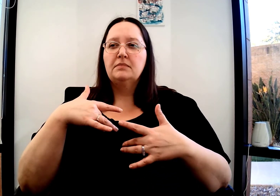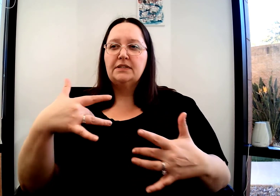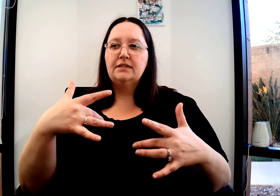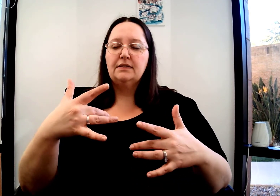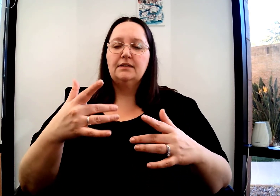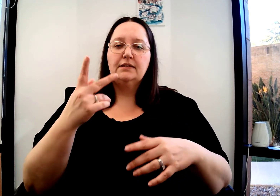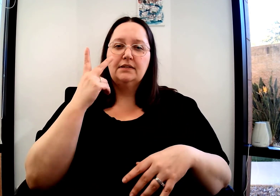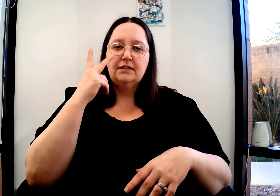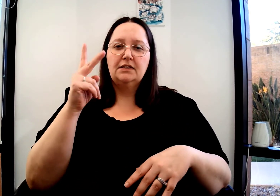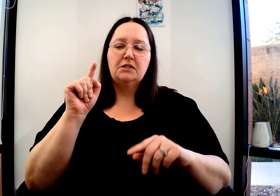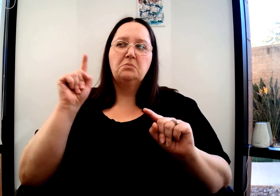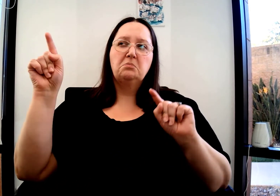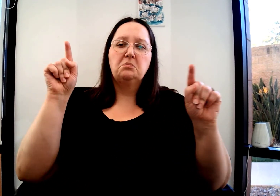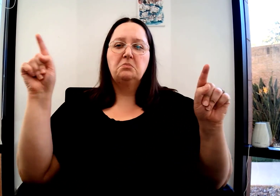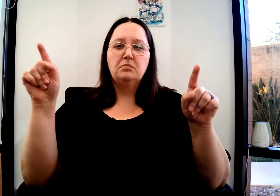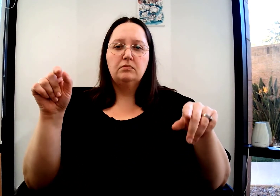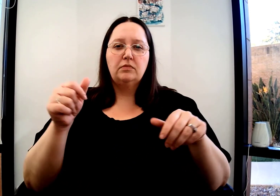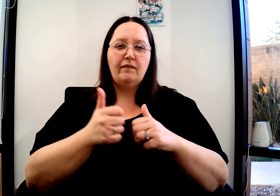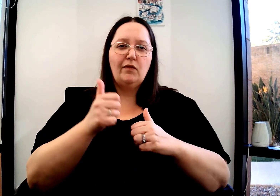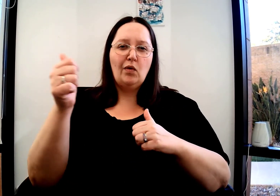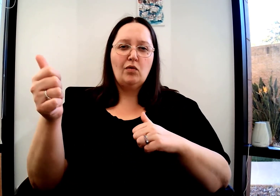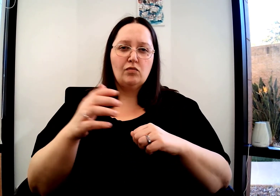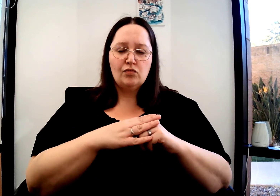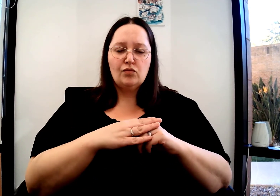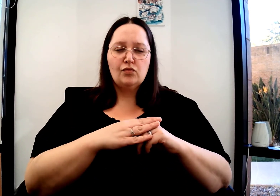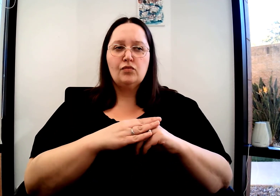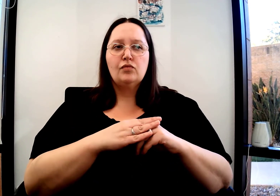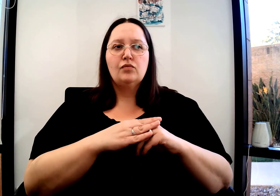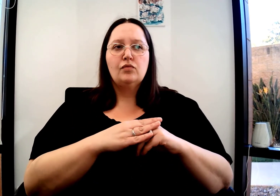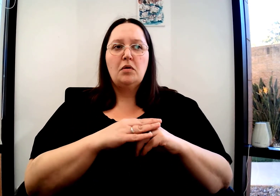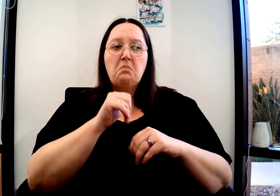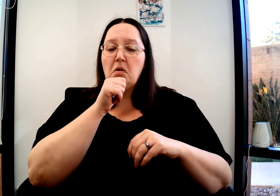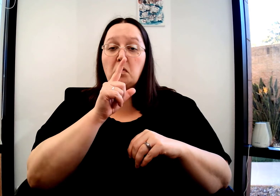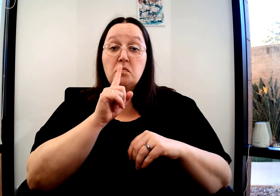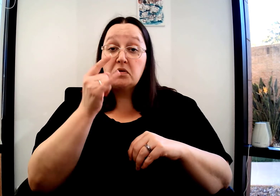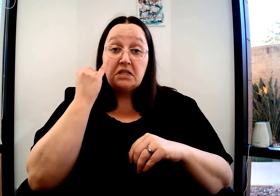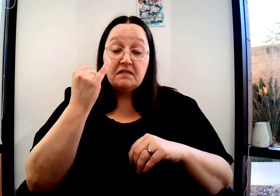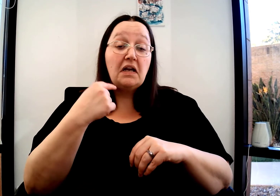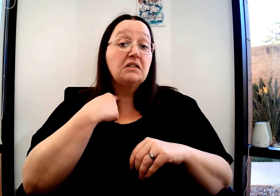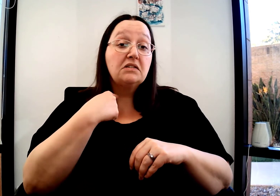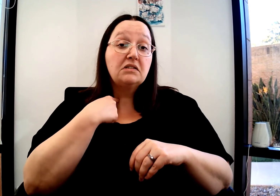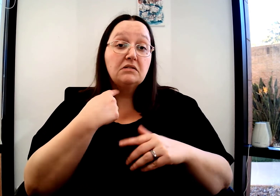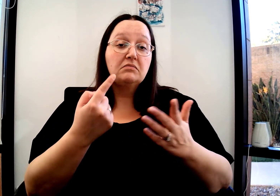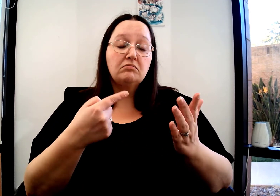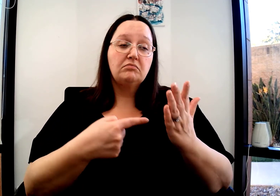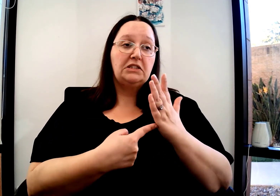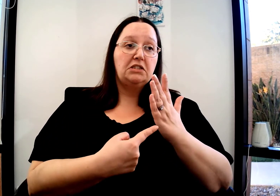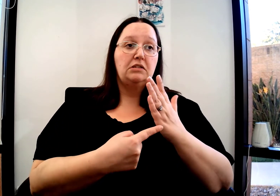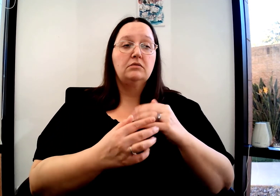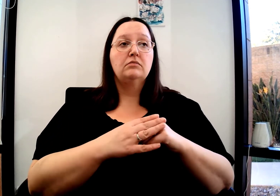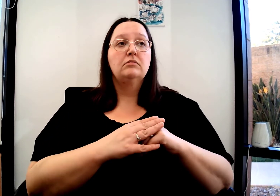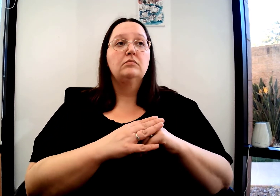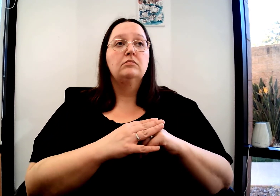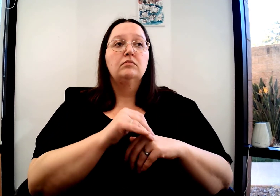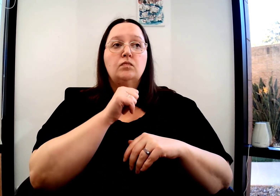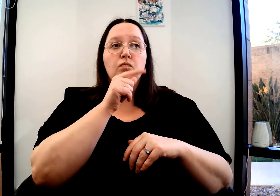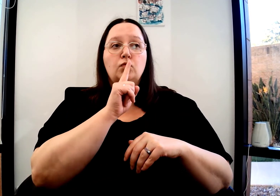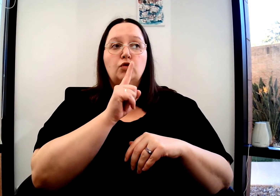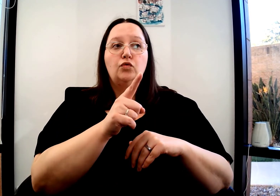The BCH or BEH, fingerspelled lone sign, I've noticed more in places that don't have a beach. I